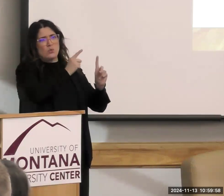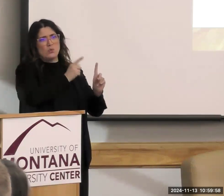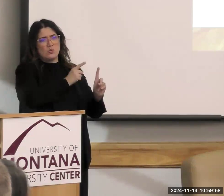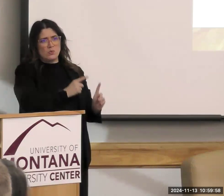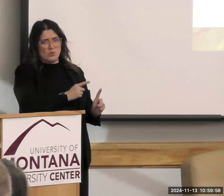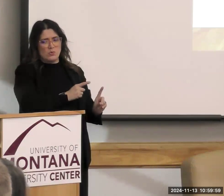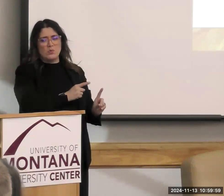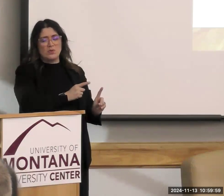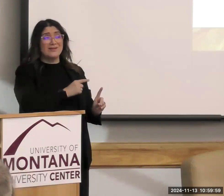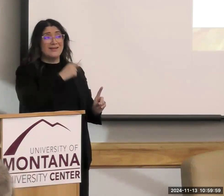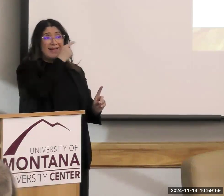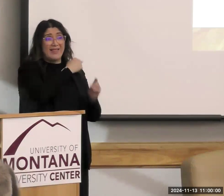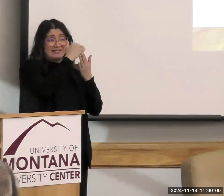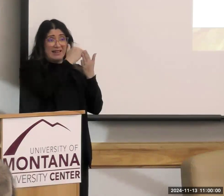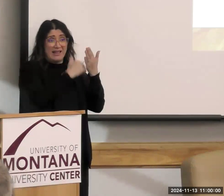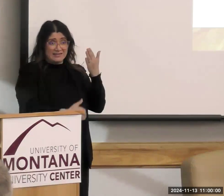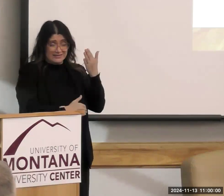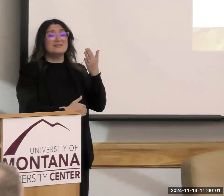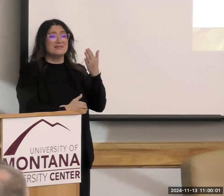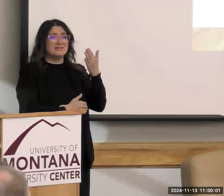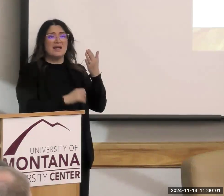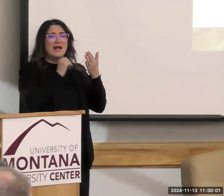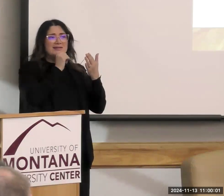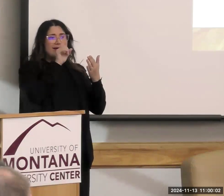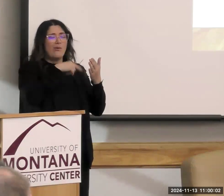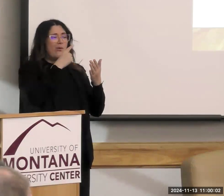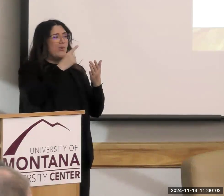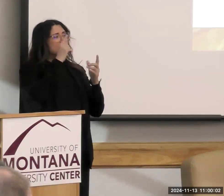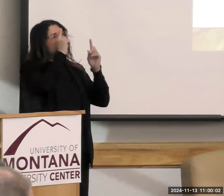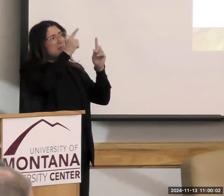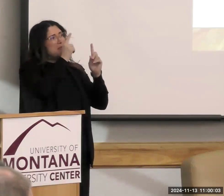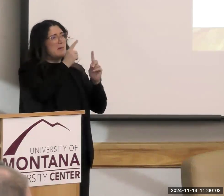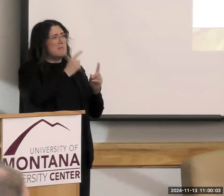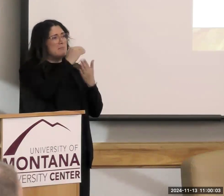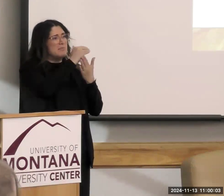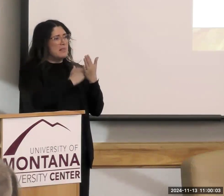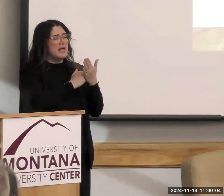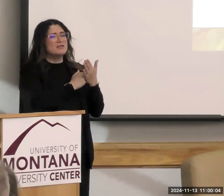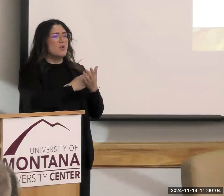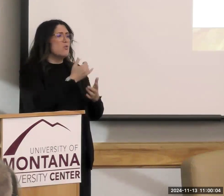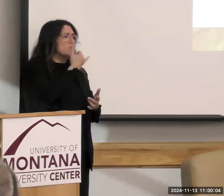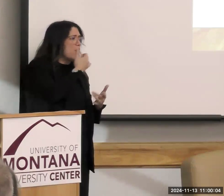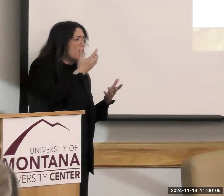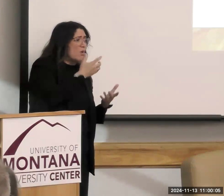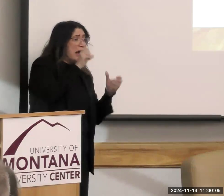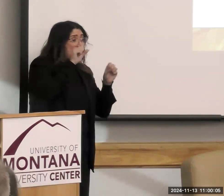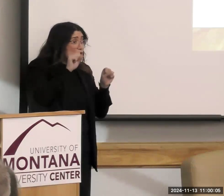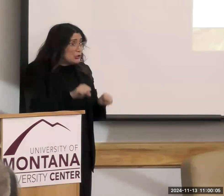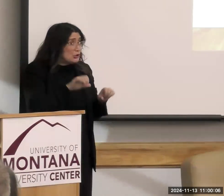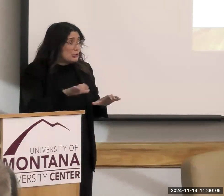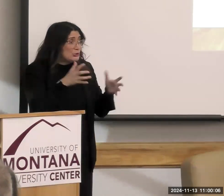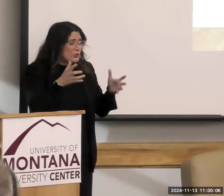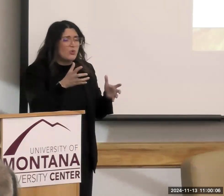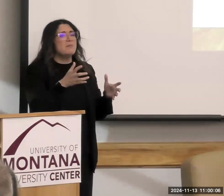this list to the next level then. It wasn't just a matter of defining what's wrong or what could be done. Each of the topic